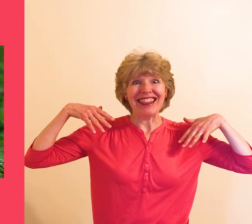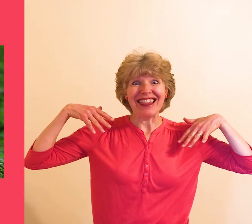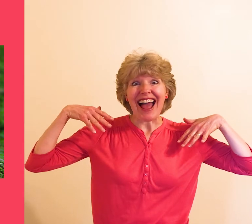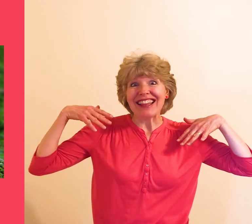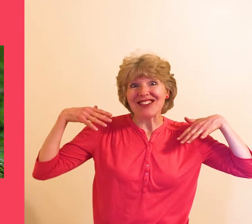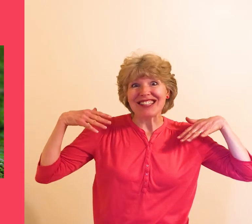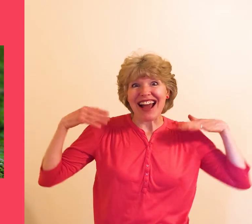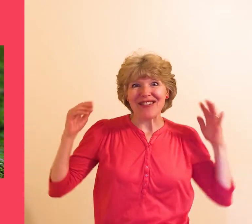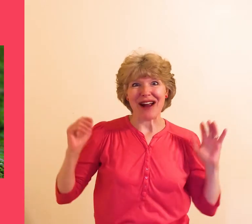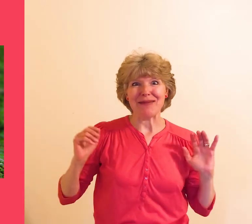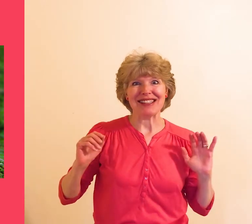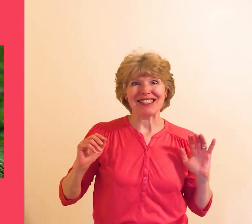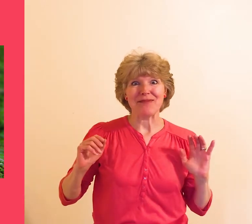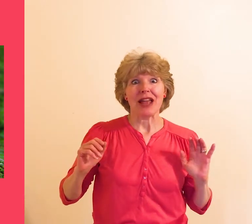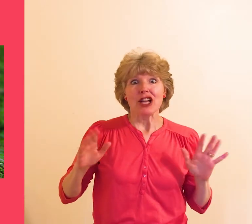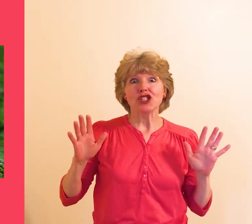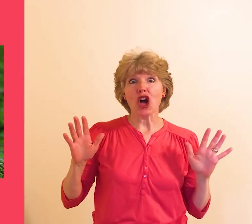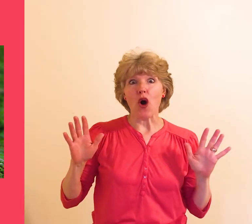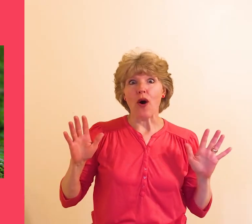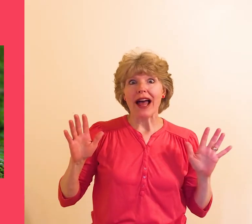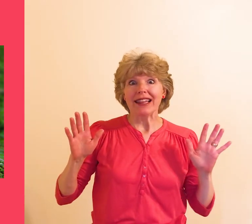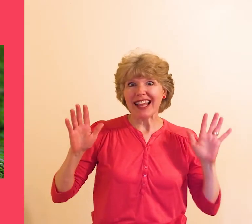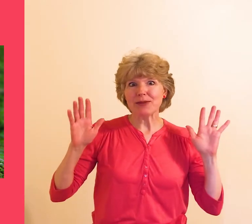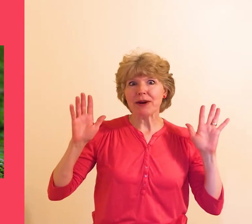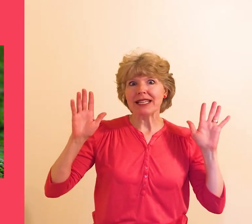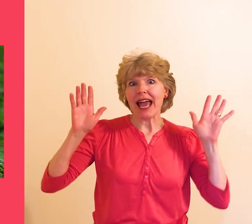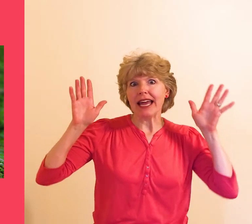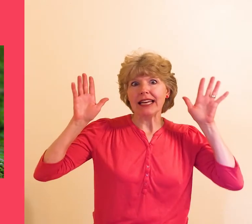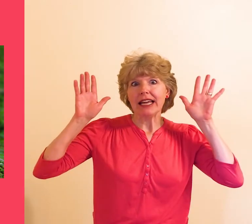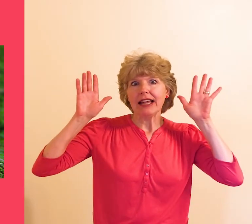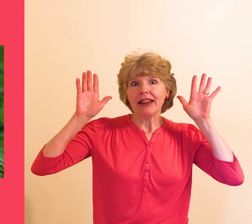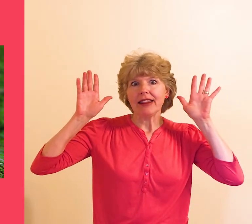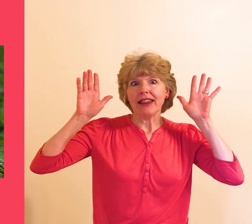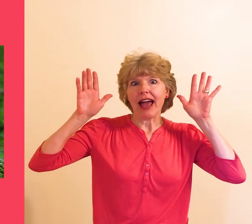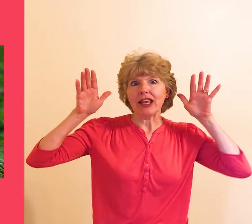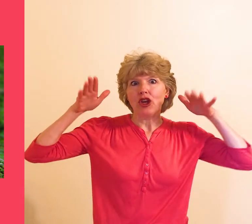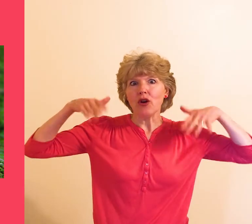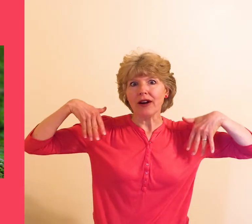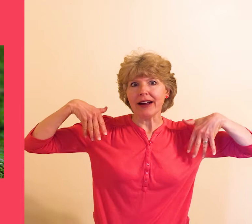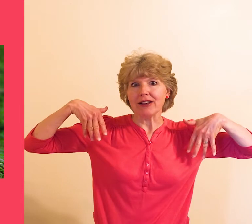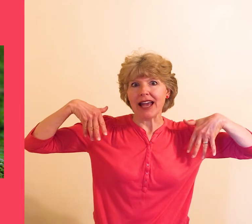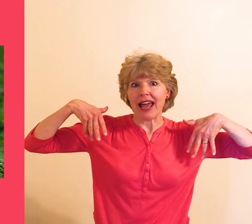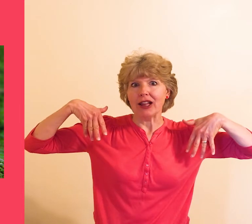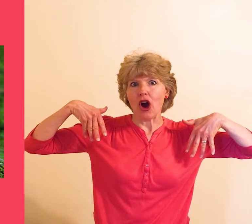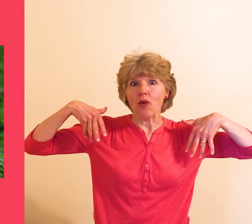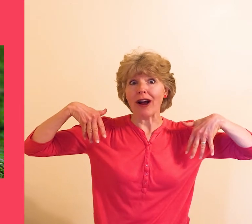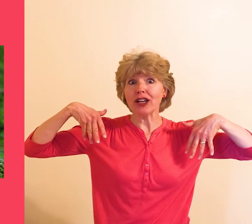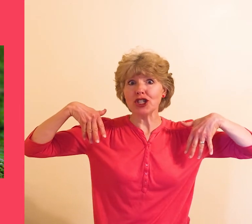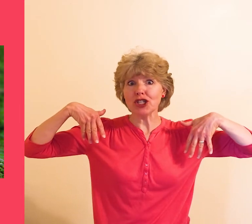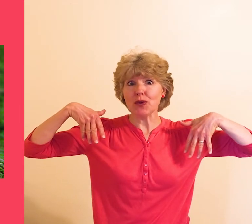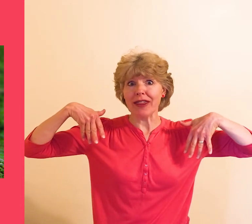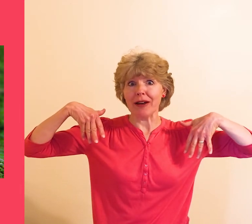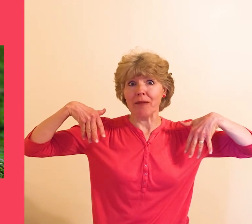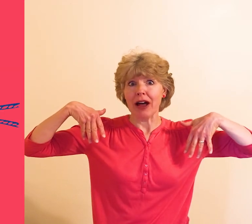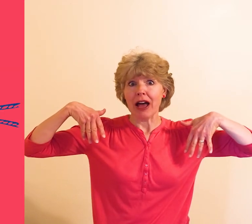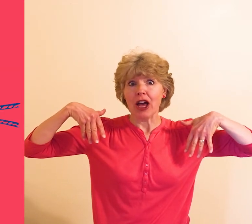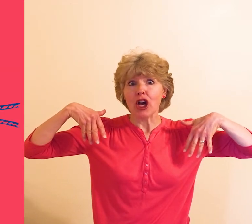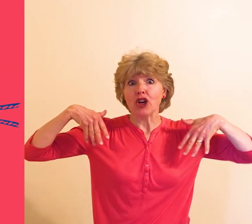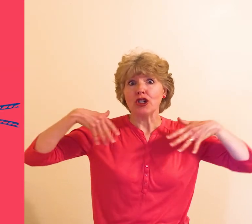like those kind of rabbits so let's pretend that your ears hang low what could you do with them could